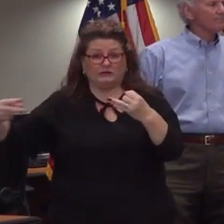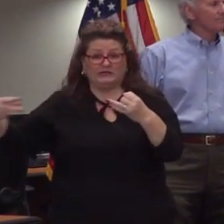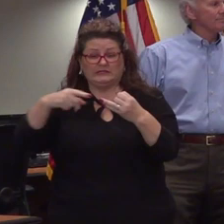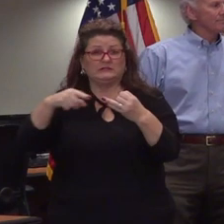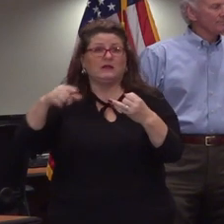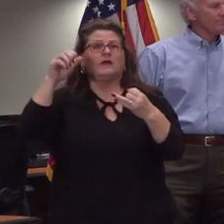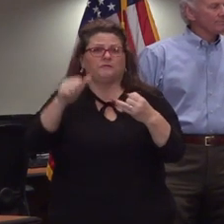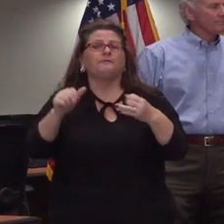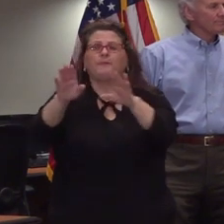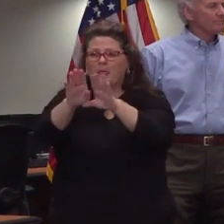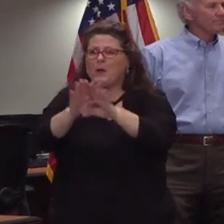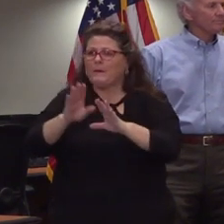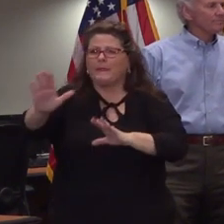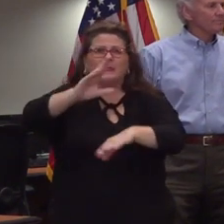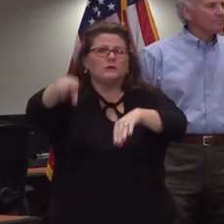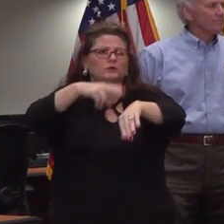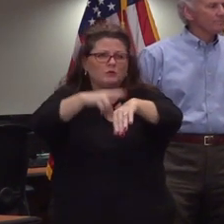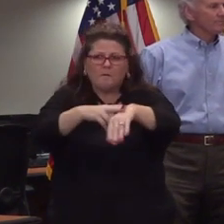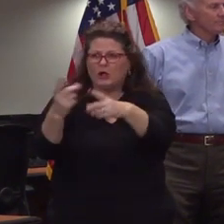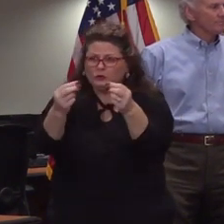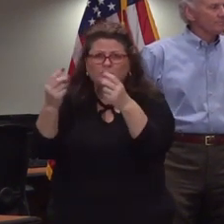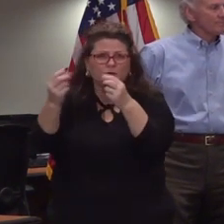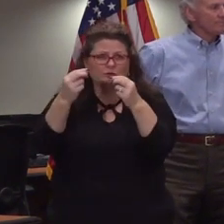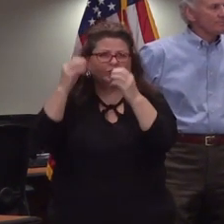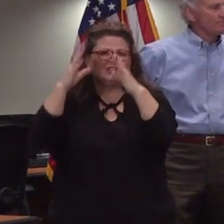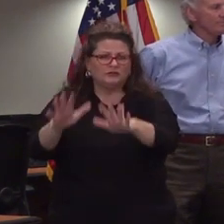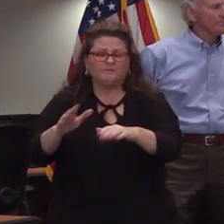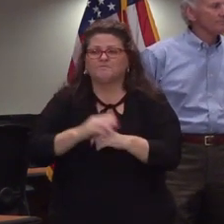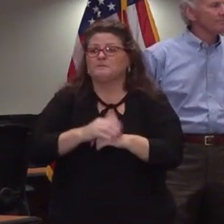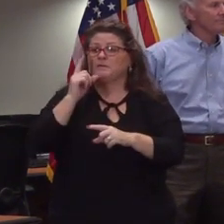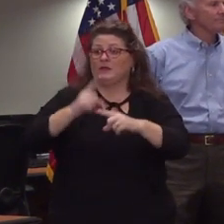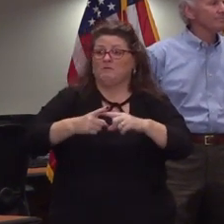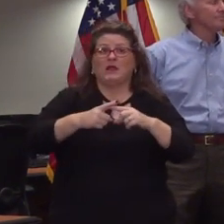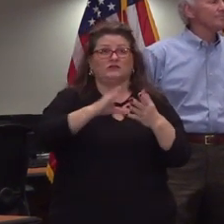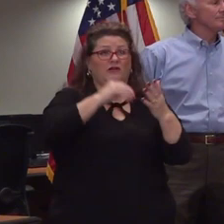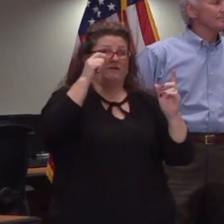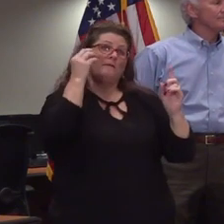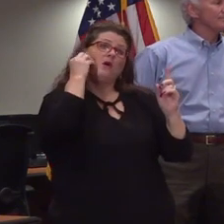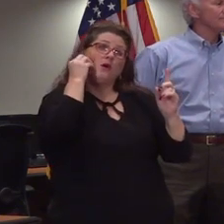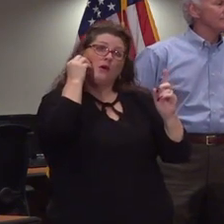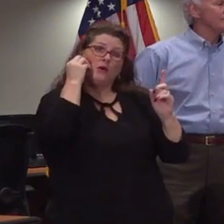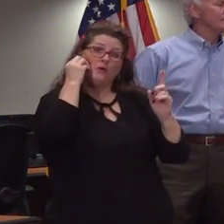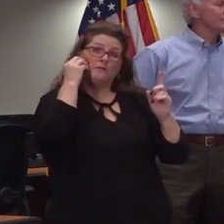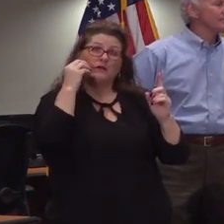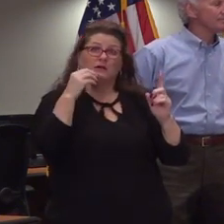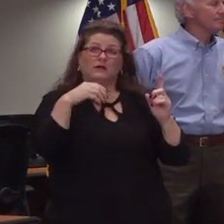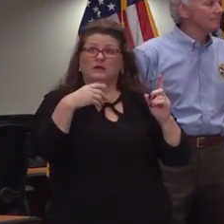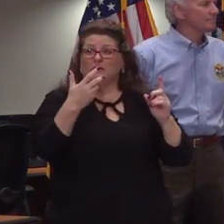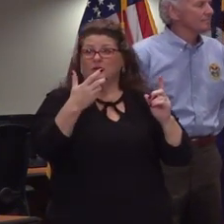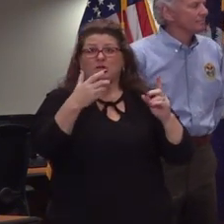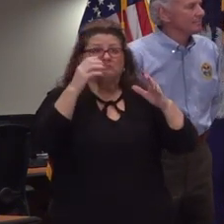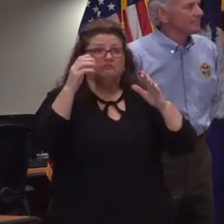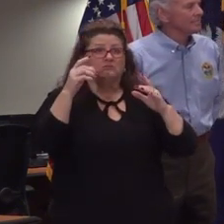out their workings the normal things that they would do and with social distancing if there are operations that they can handle with